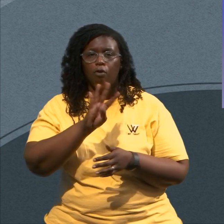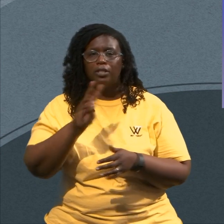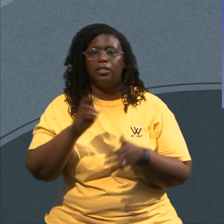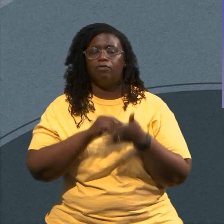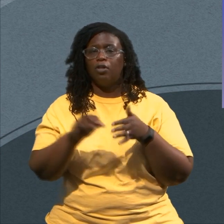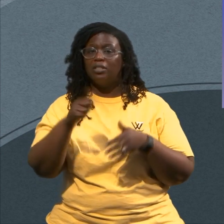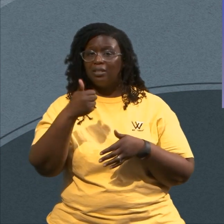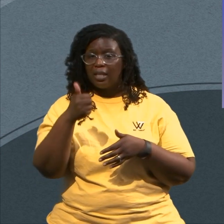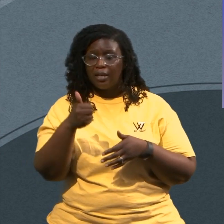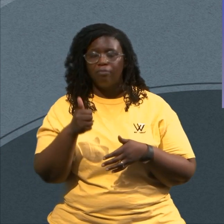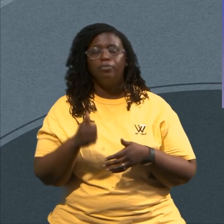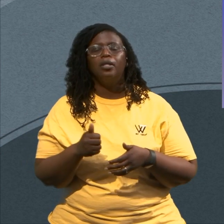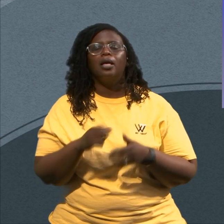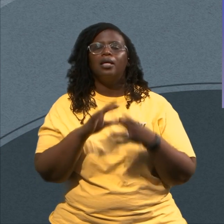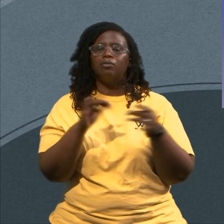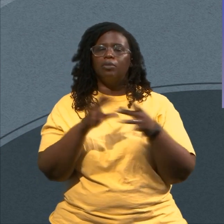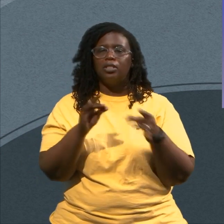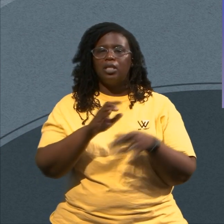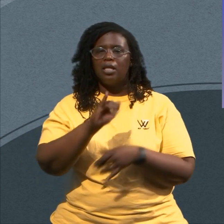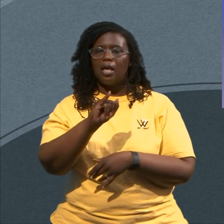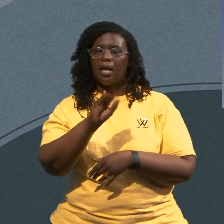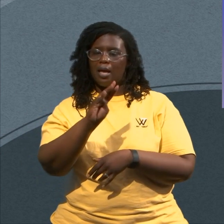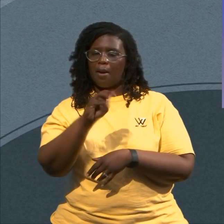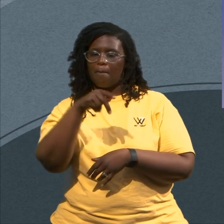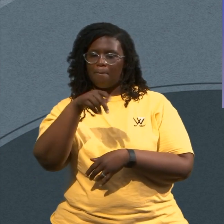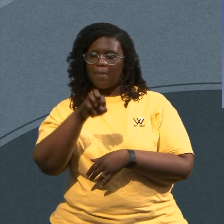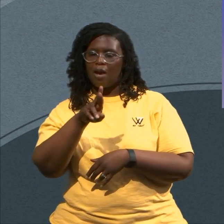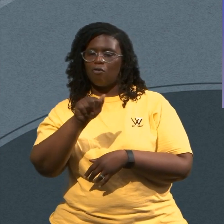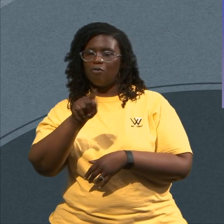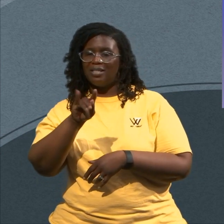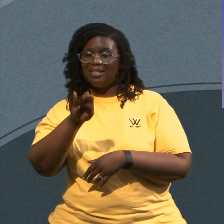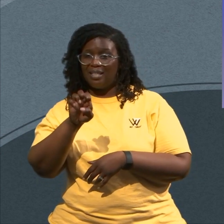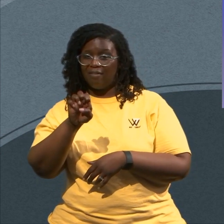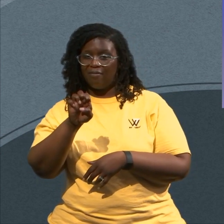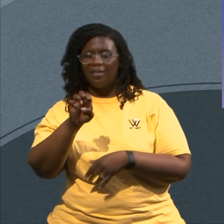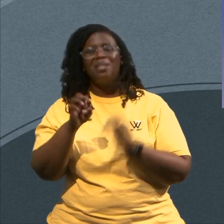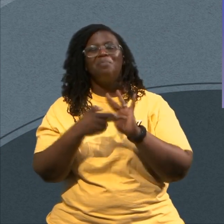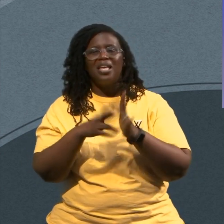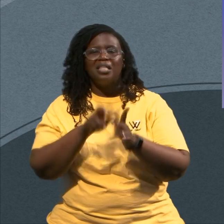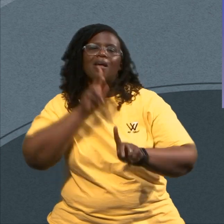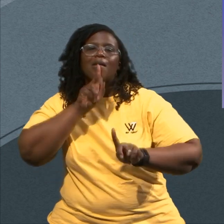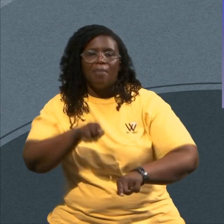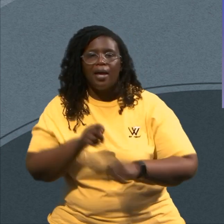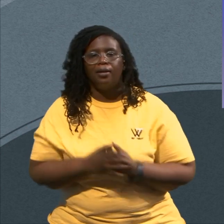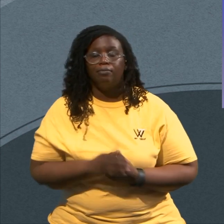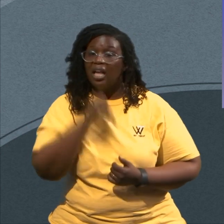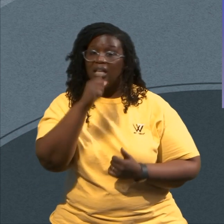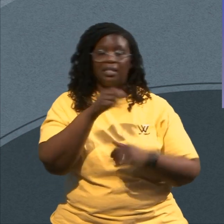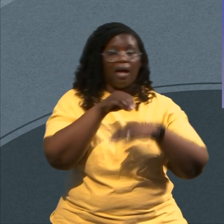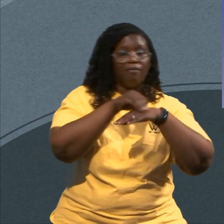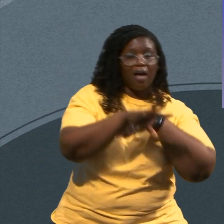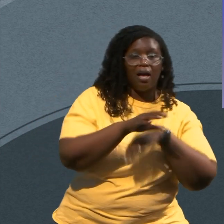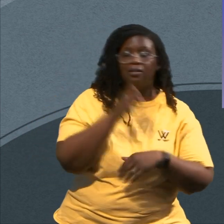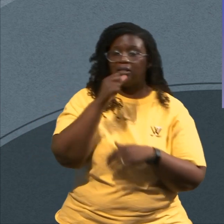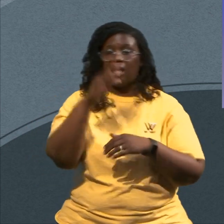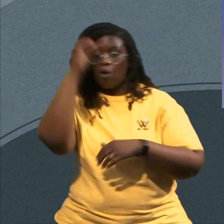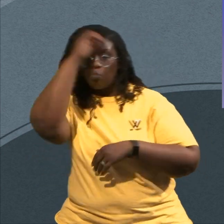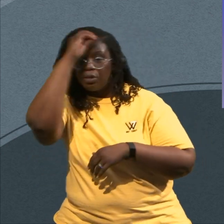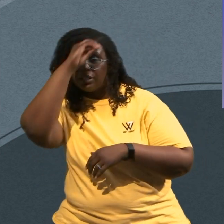Tense Meaning It Is Not Advice It Is Not A Suggestion It Is Not An Opinion It Is Imperative